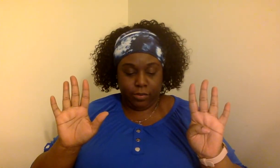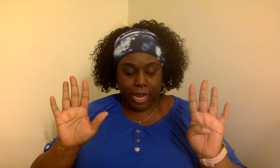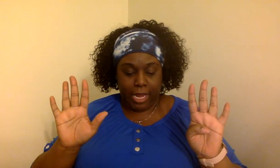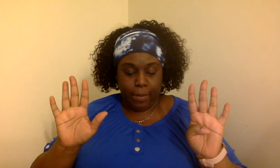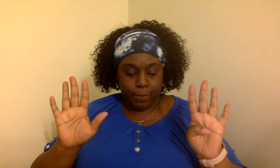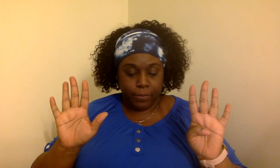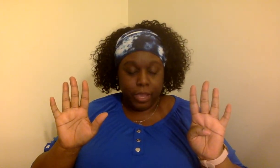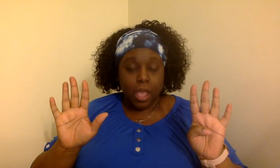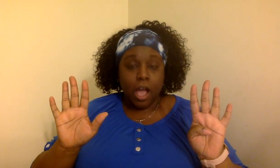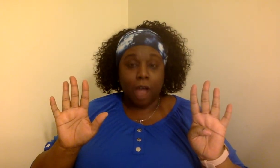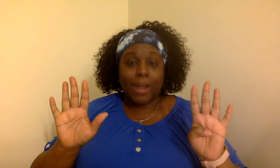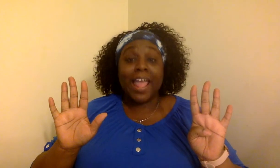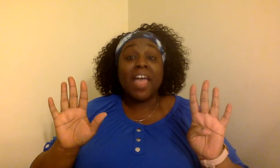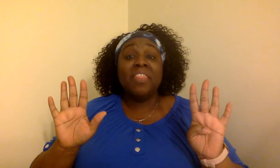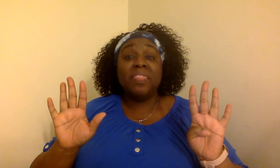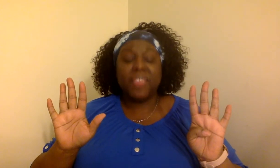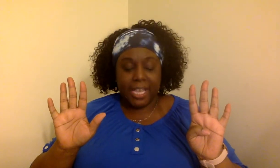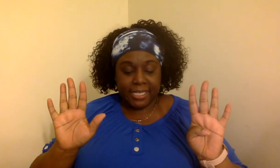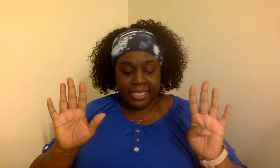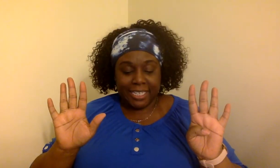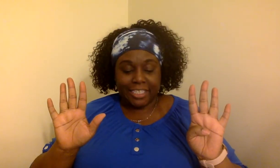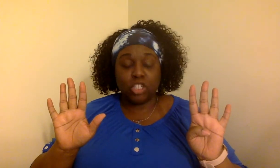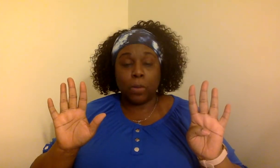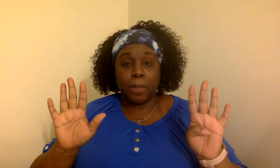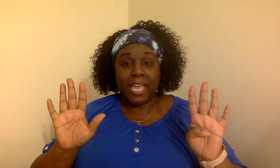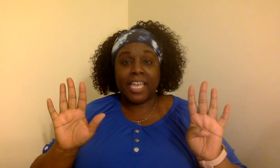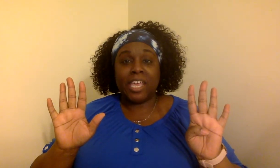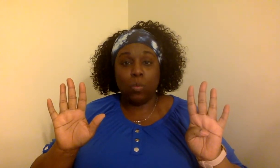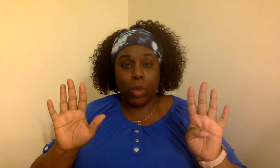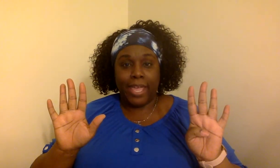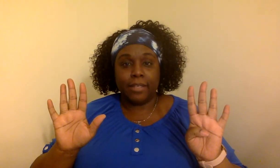you ready? All right. This little piggy went